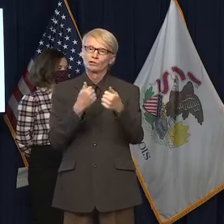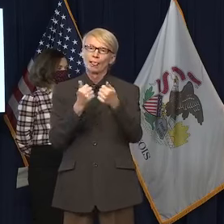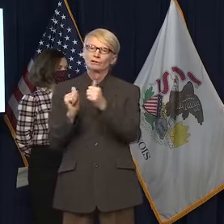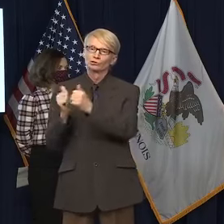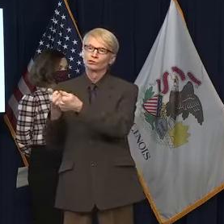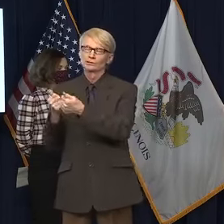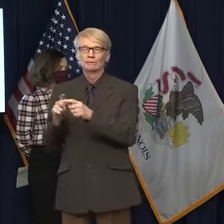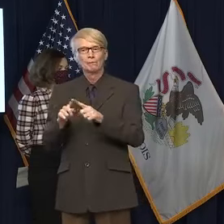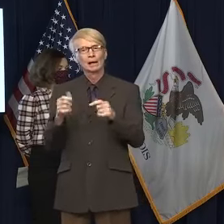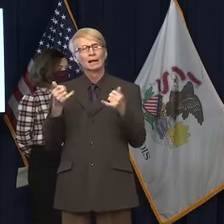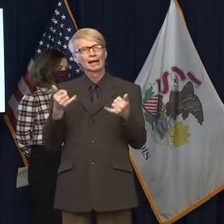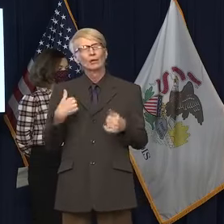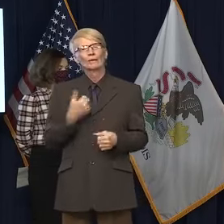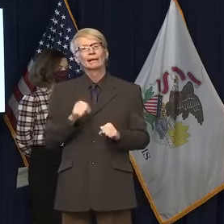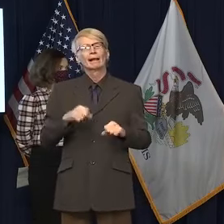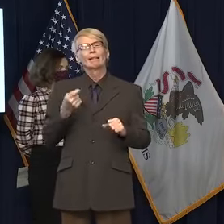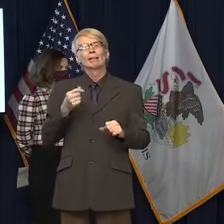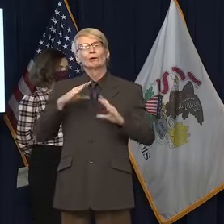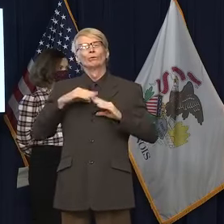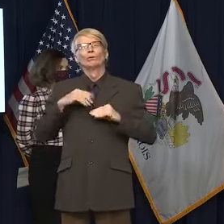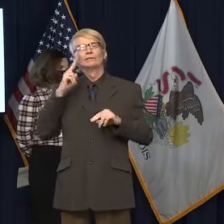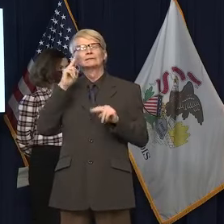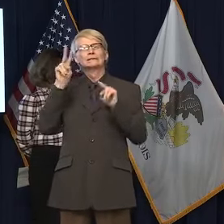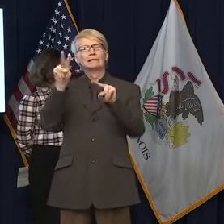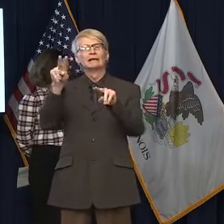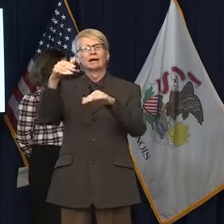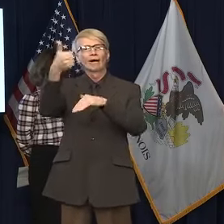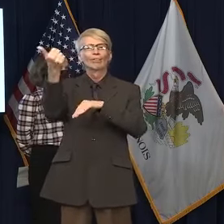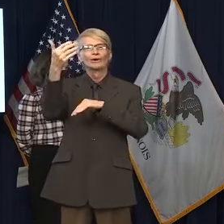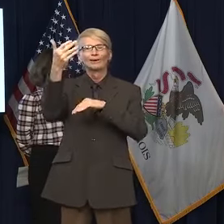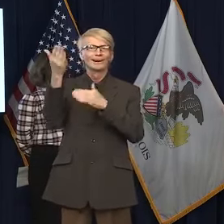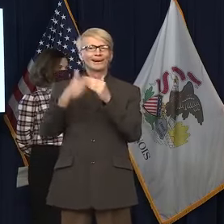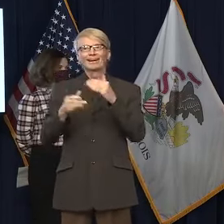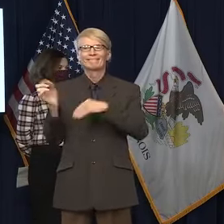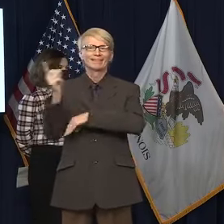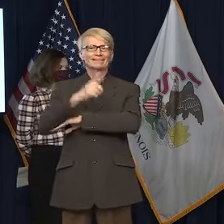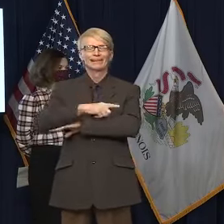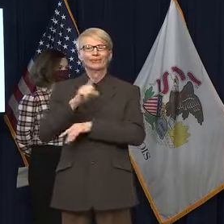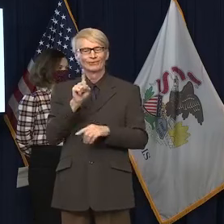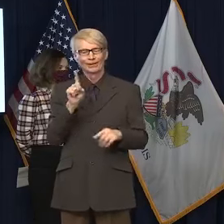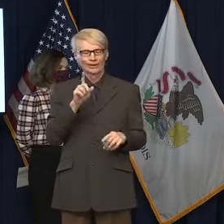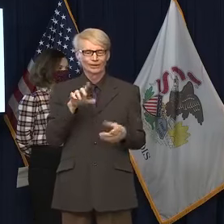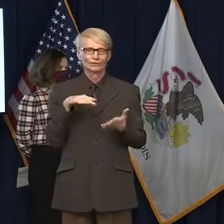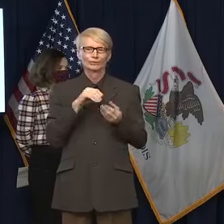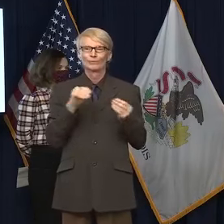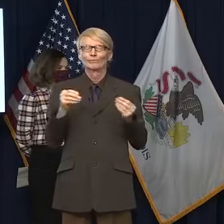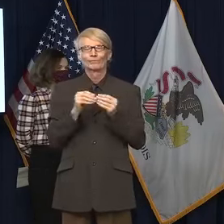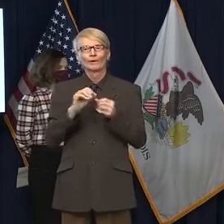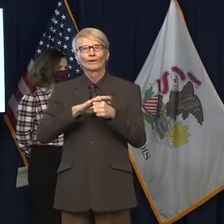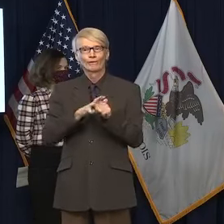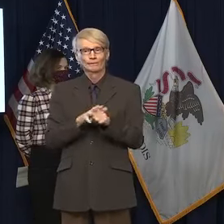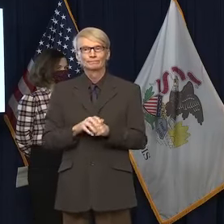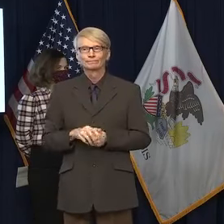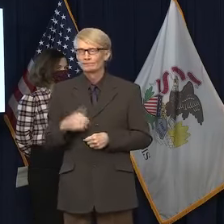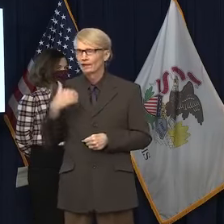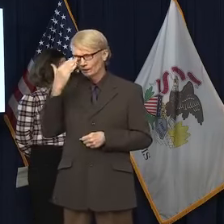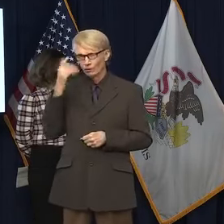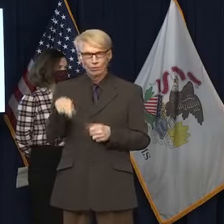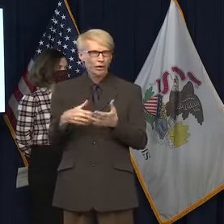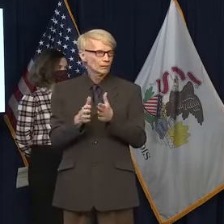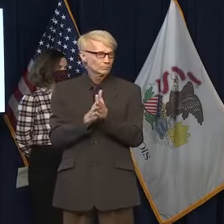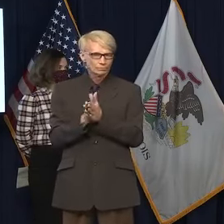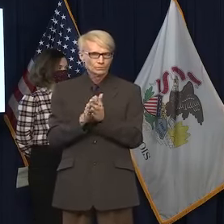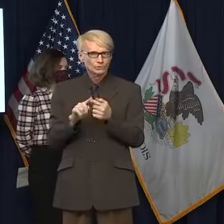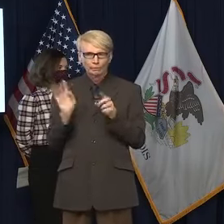now at a point where we can finally see the other side. I know so many of us are eager to get back to normal